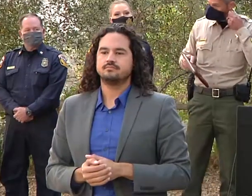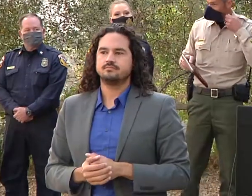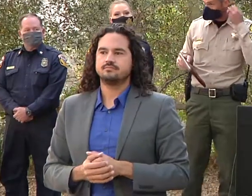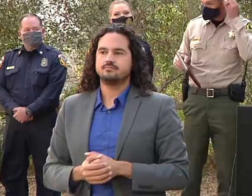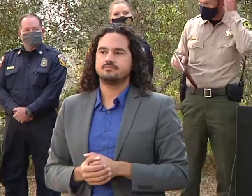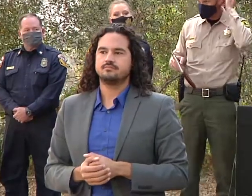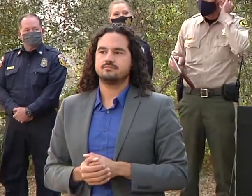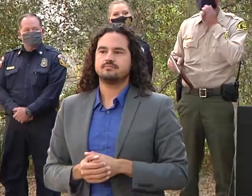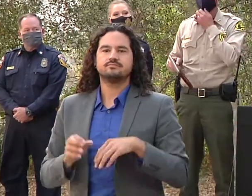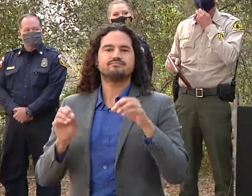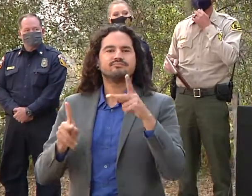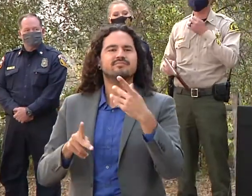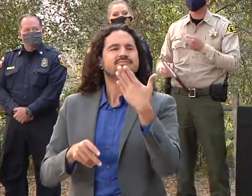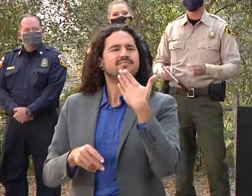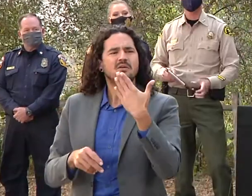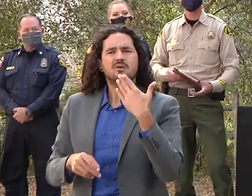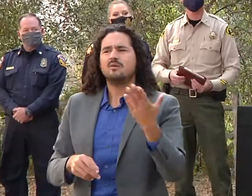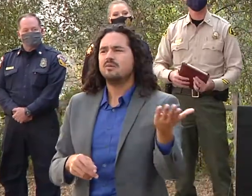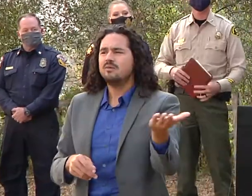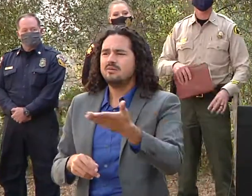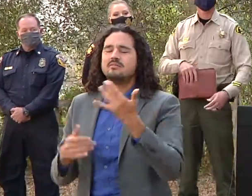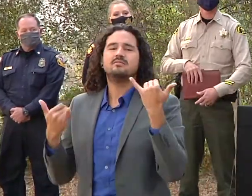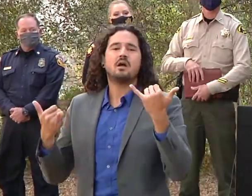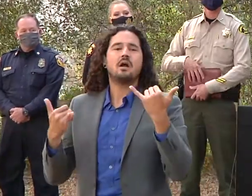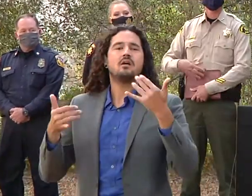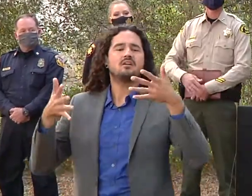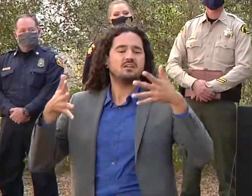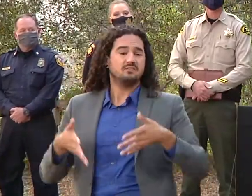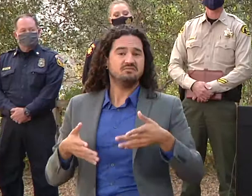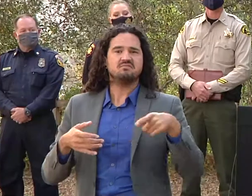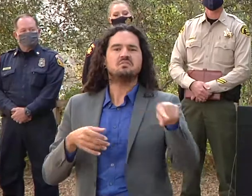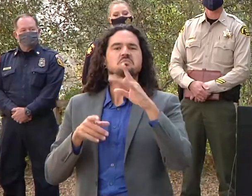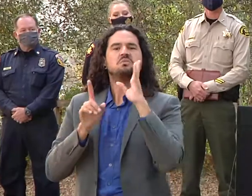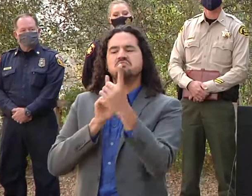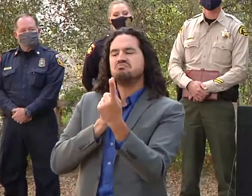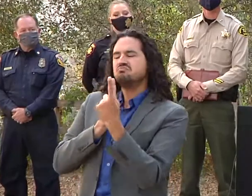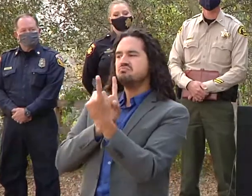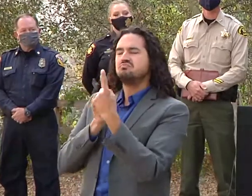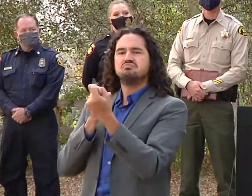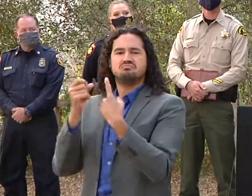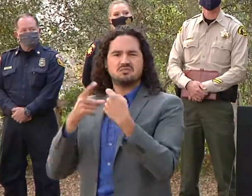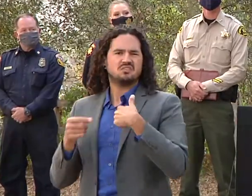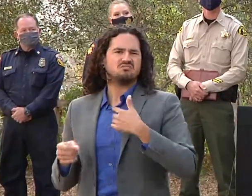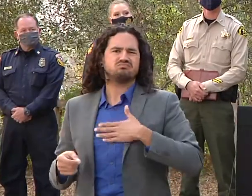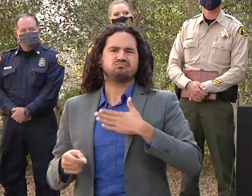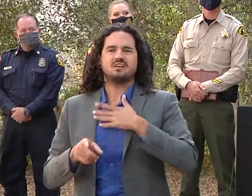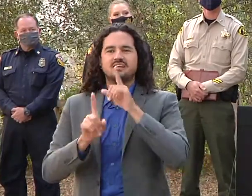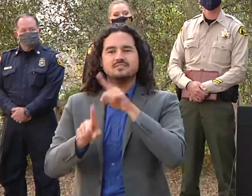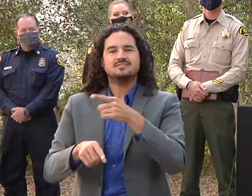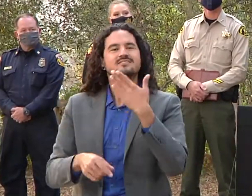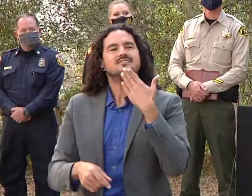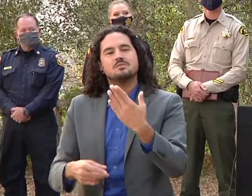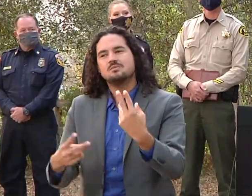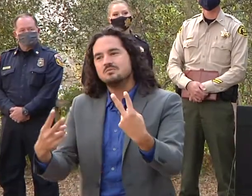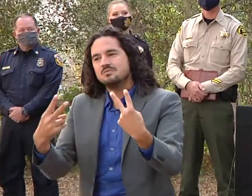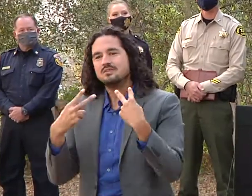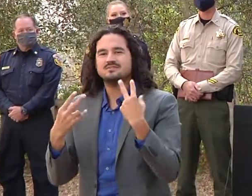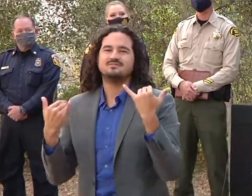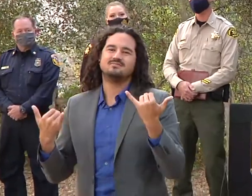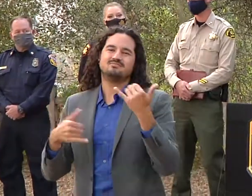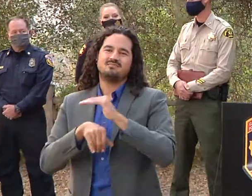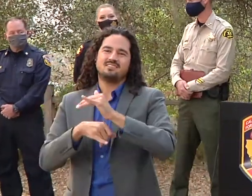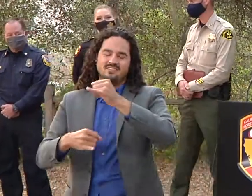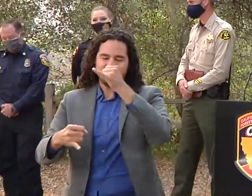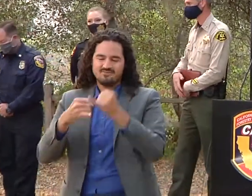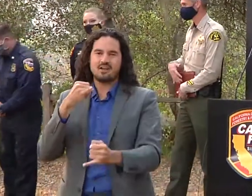All right. Well, everyone up here is available for one-on-one questions should you have any. I just want to say thank you for joining us. And this concludes the 6 p.m. press conference.